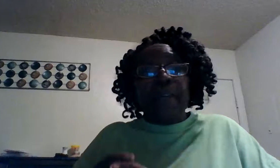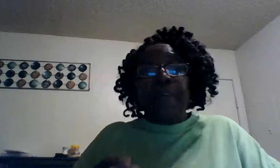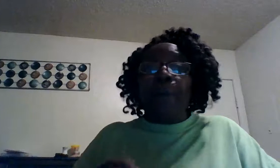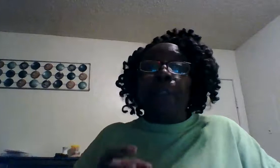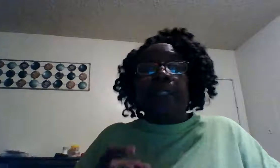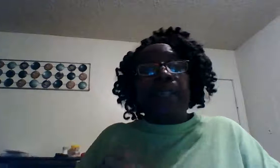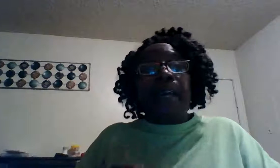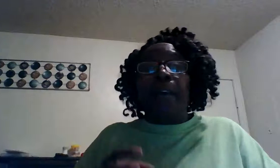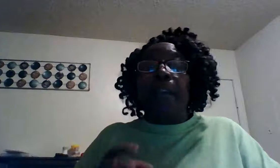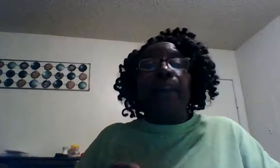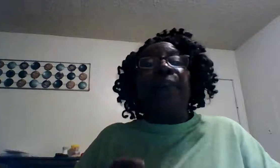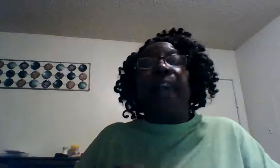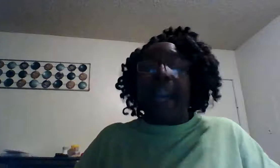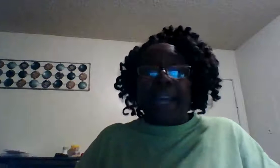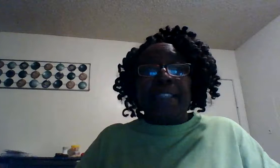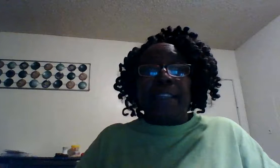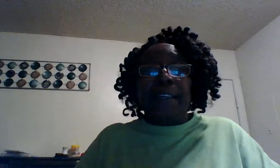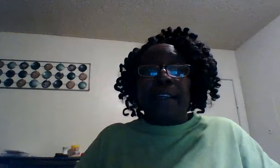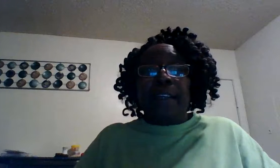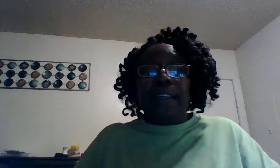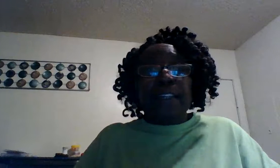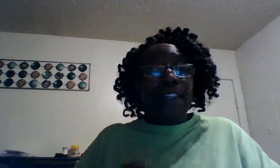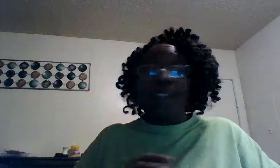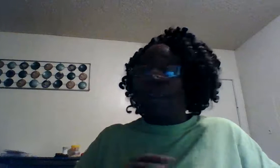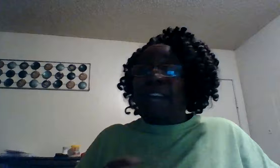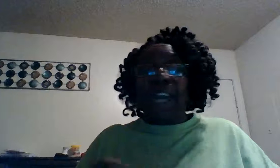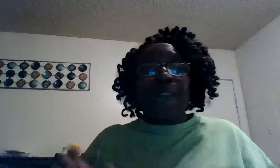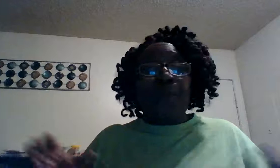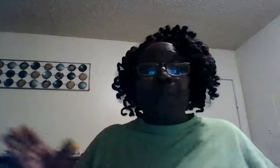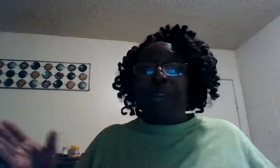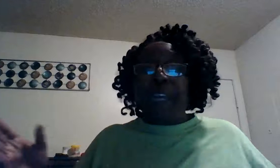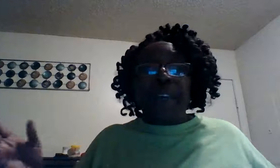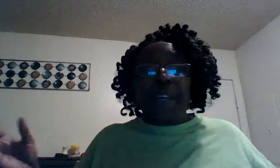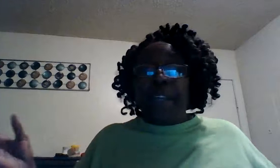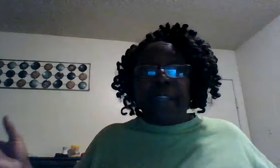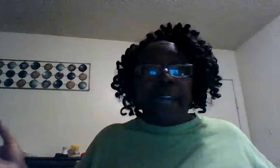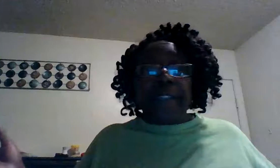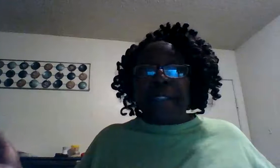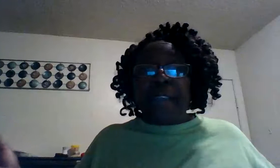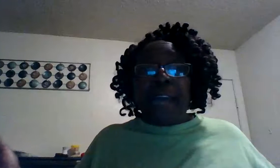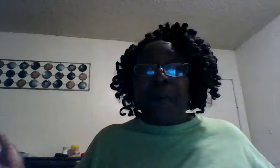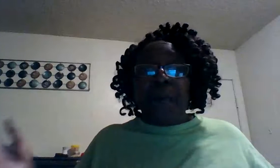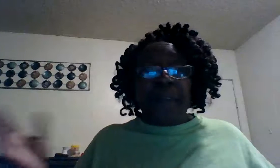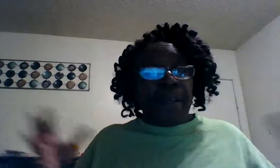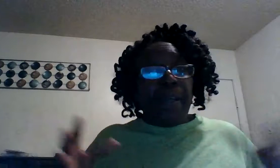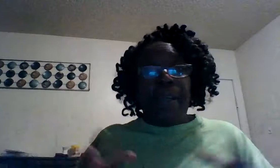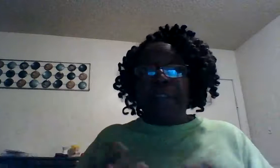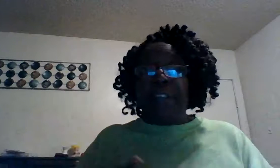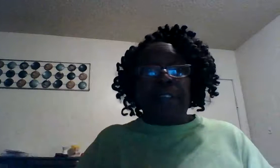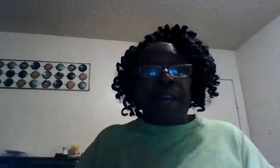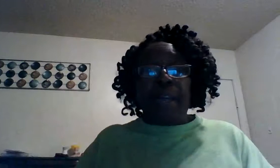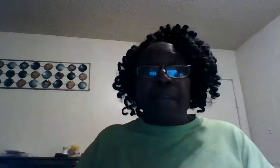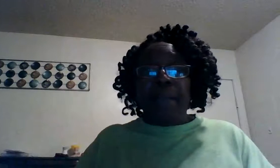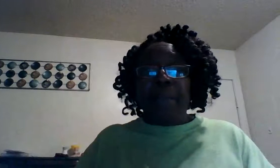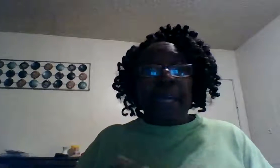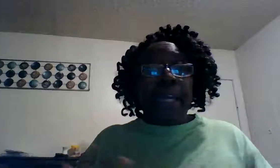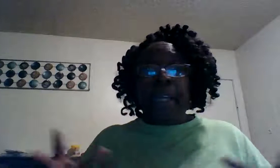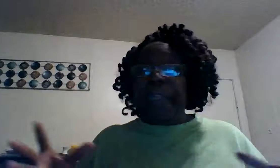you know his love lasts his love lasts when man can't decide whether they love you or not man can't